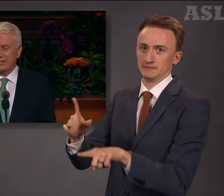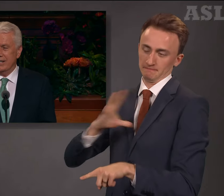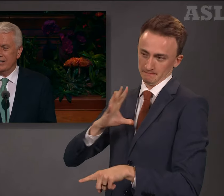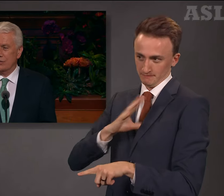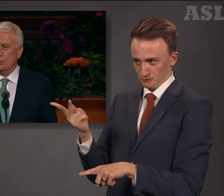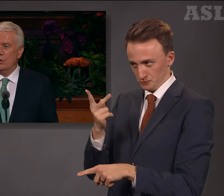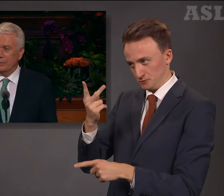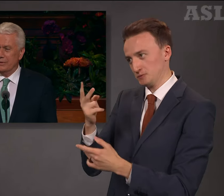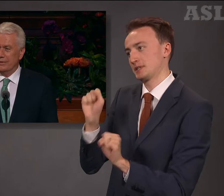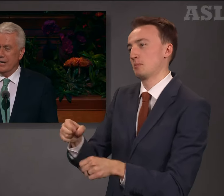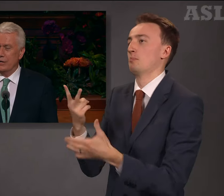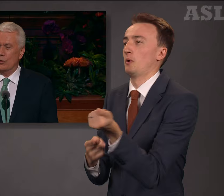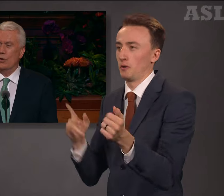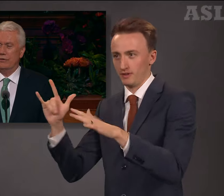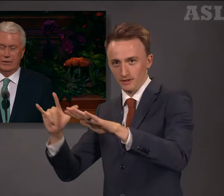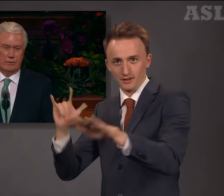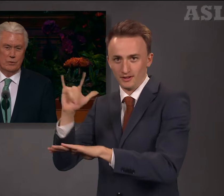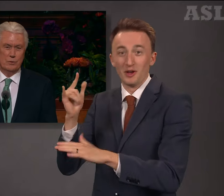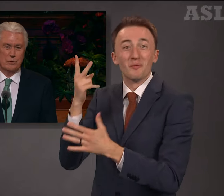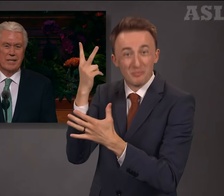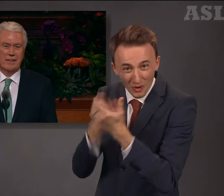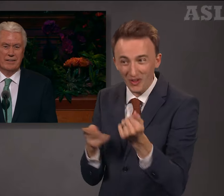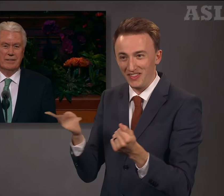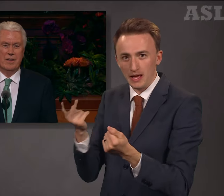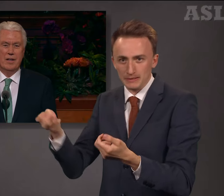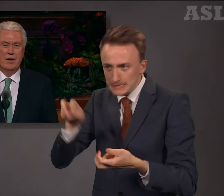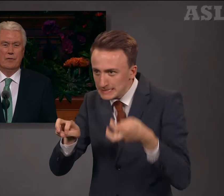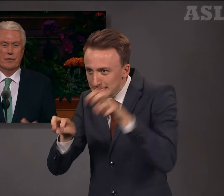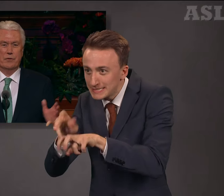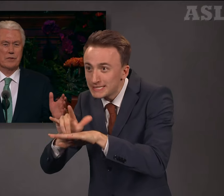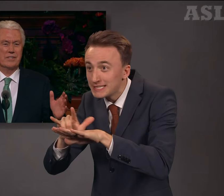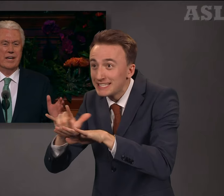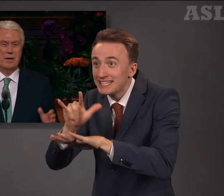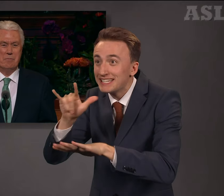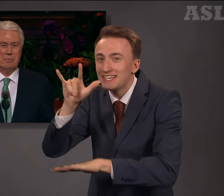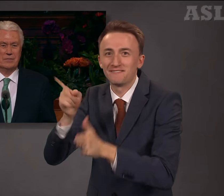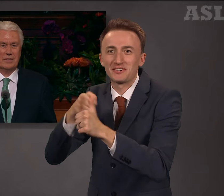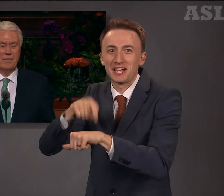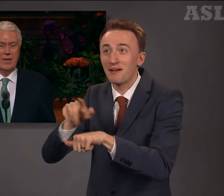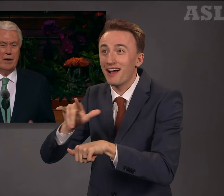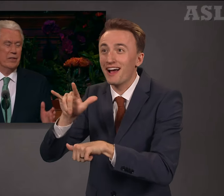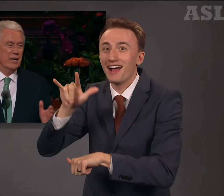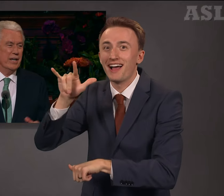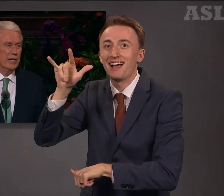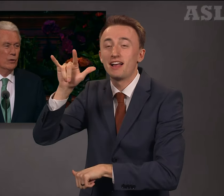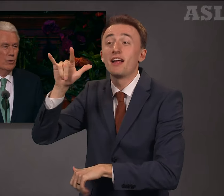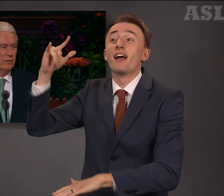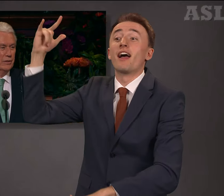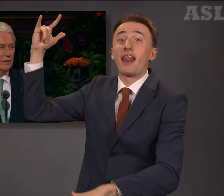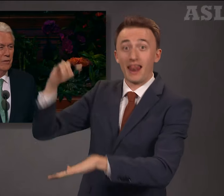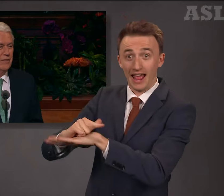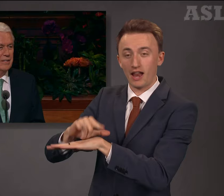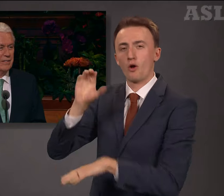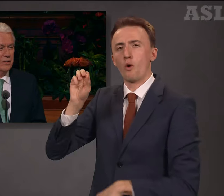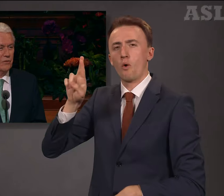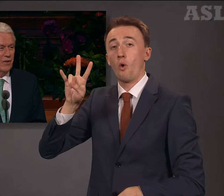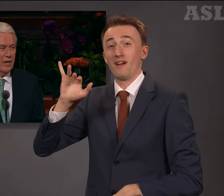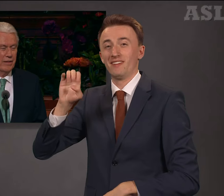as Wilbur and Orville flew together for the first time. After landing, Orville convinced his father